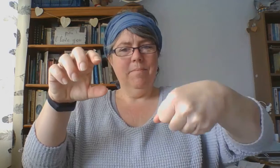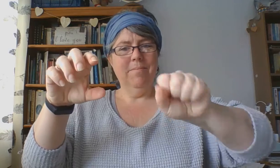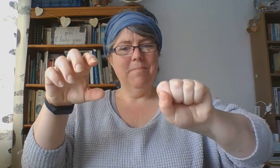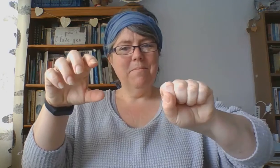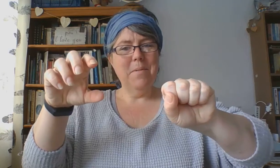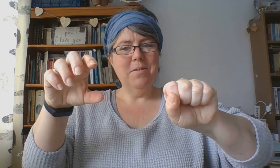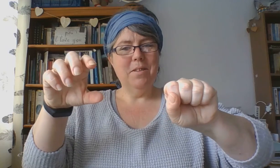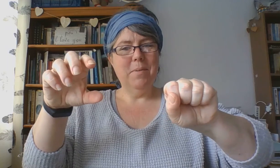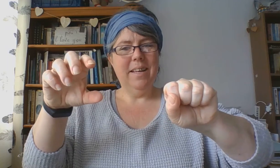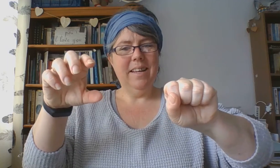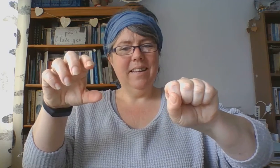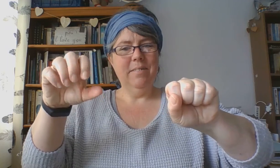Motorbike.